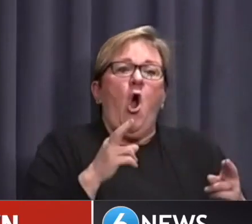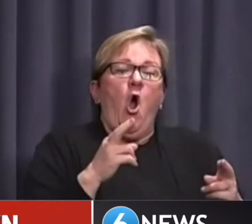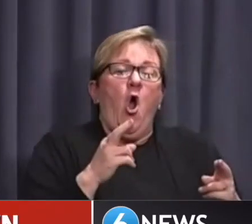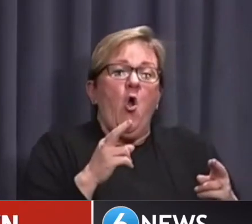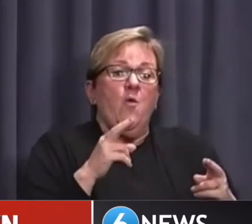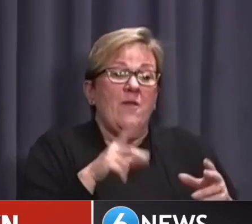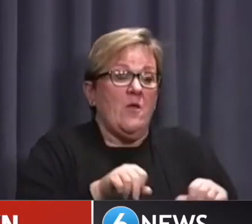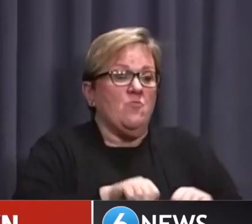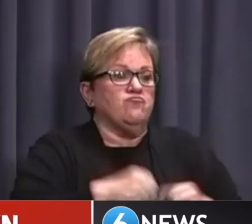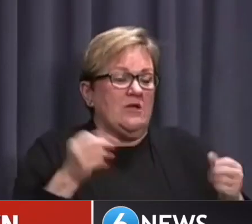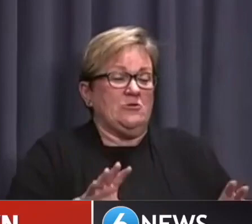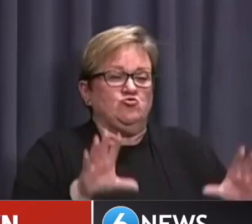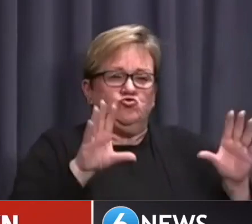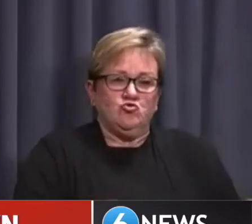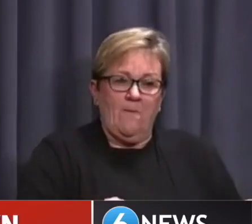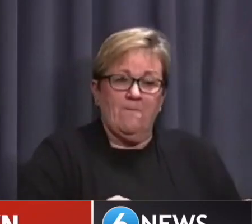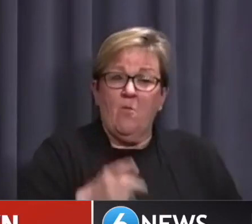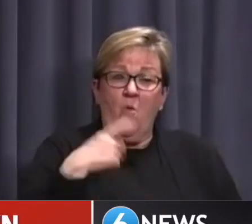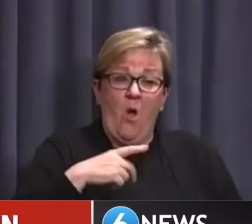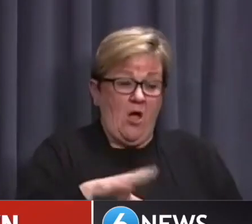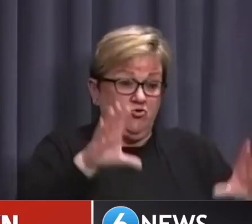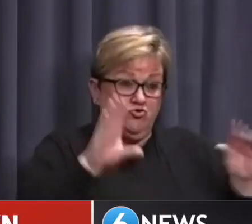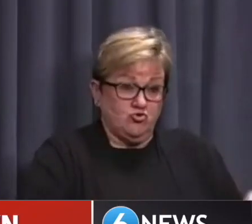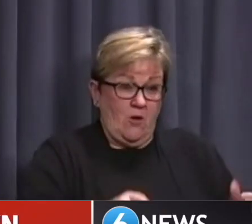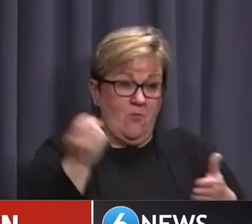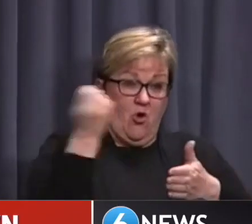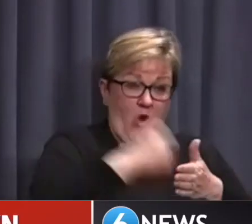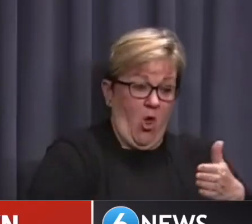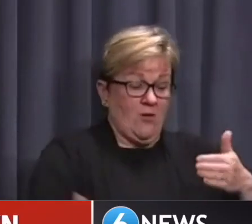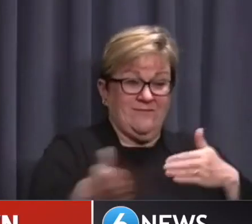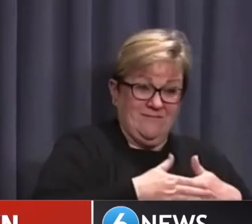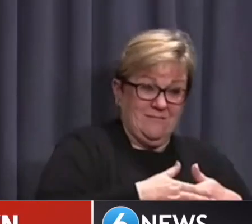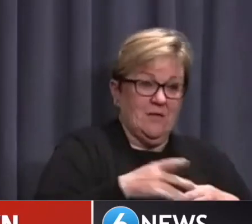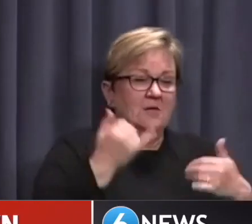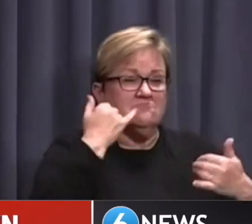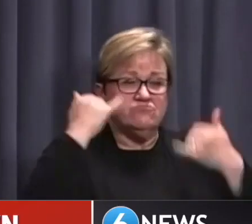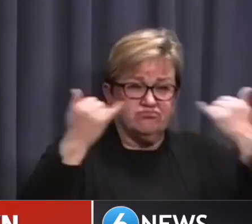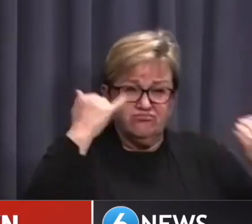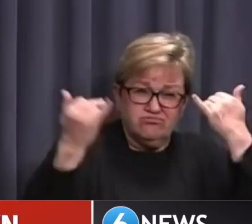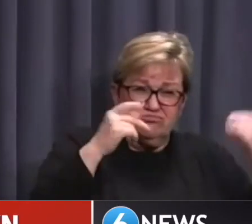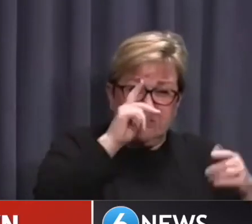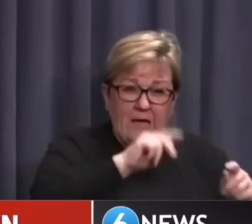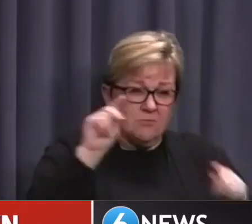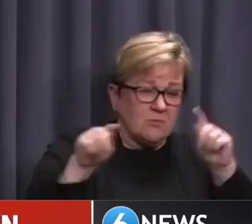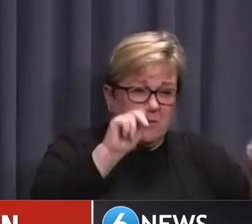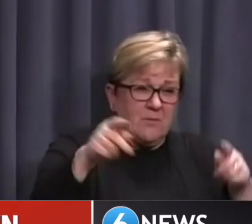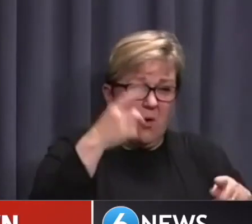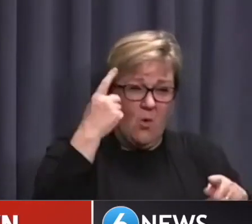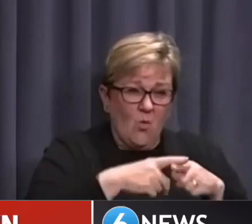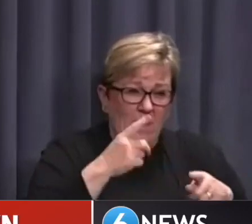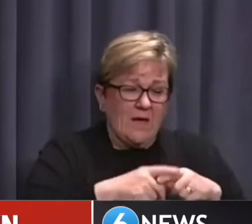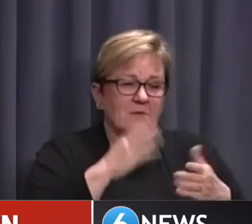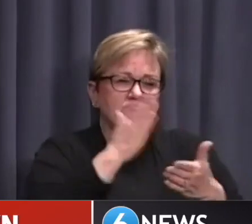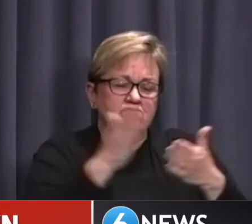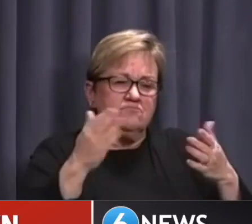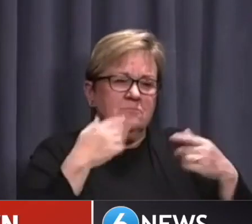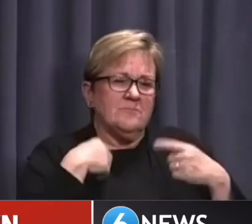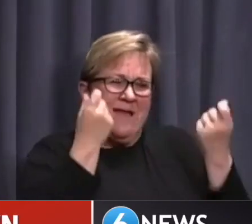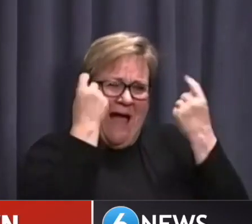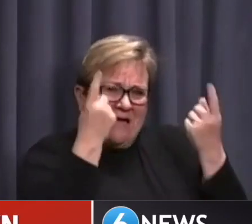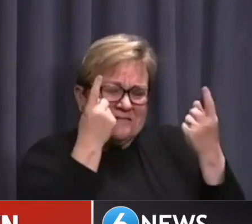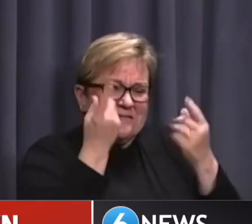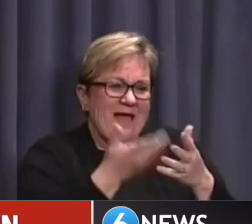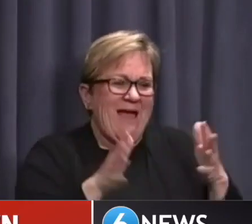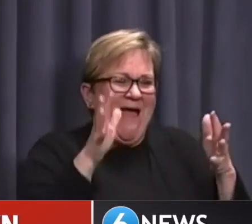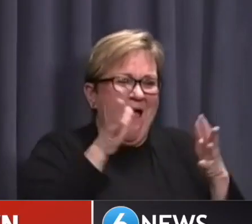a circuit breaker which will give our testers and contact tracers time to nail down a truer picture of how far